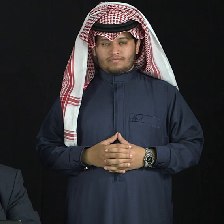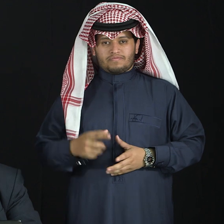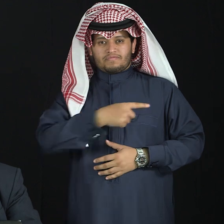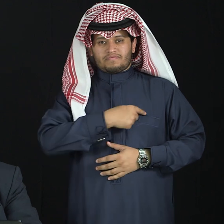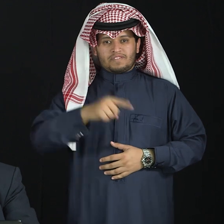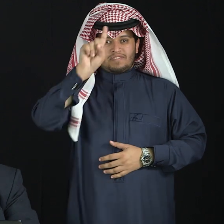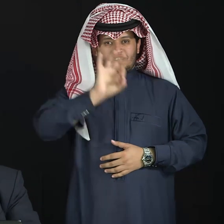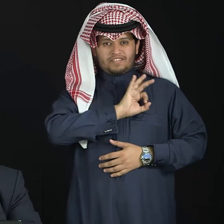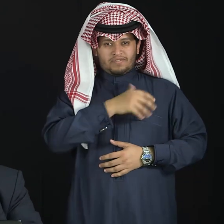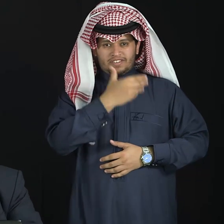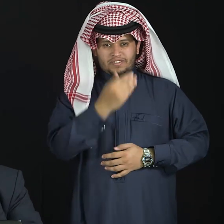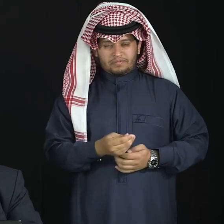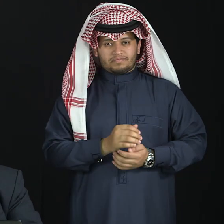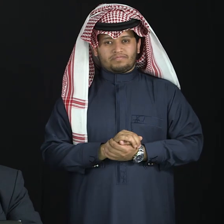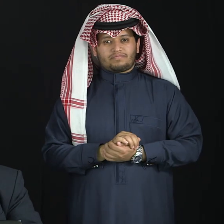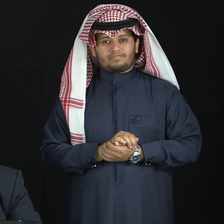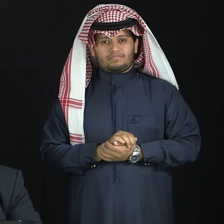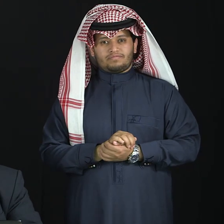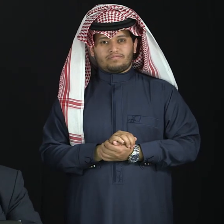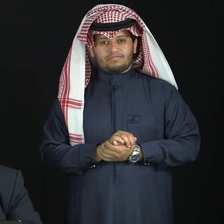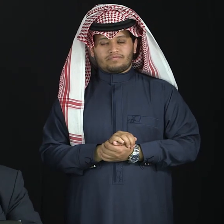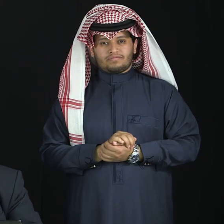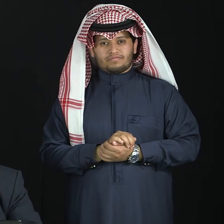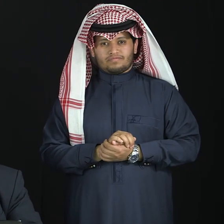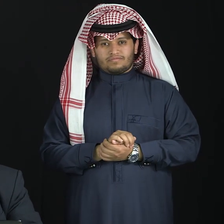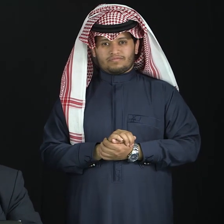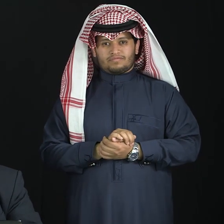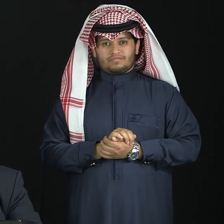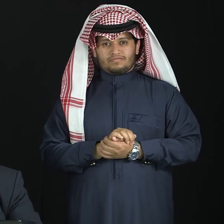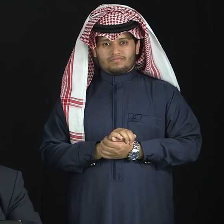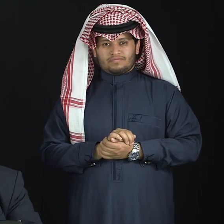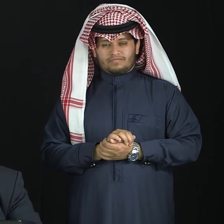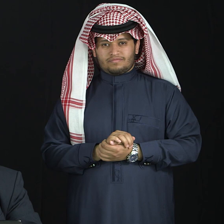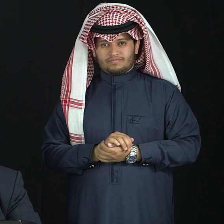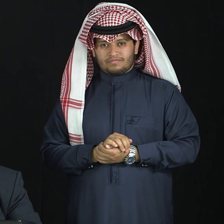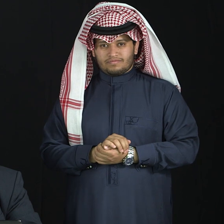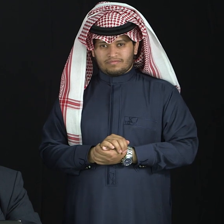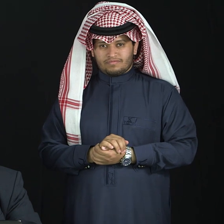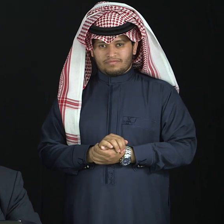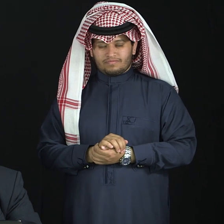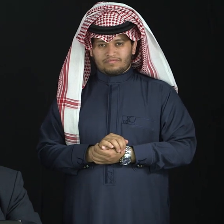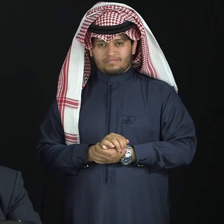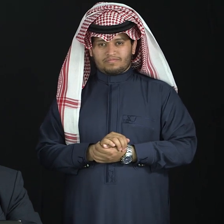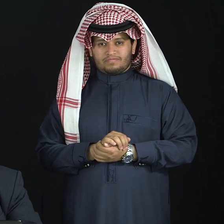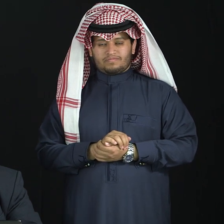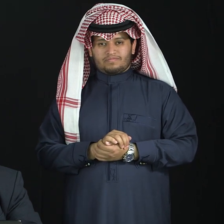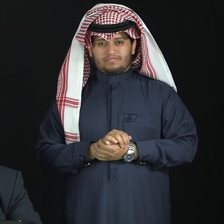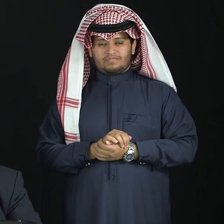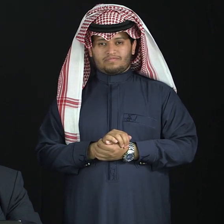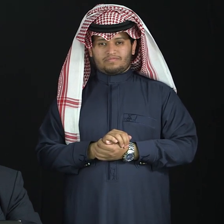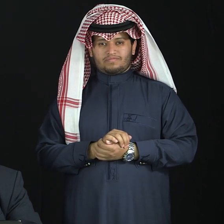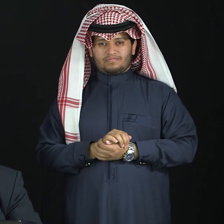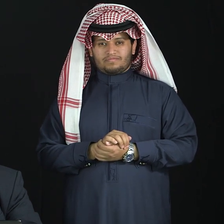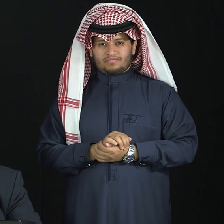Bismillah ar-Rahman ar-Rahim. Dear students and colleagues, in fact, because this lecture might be watched